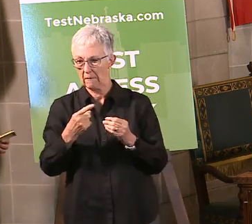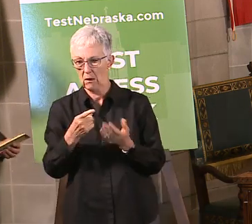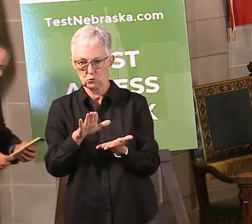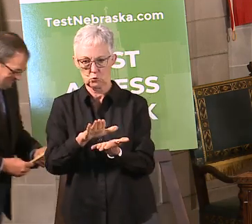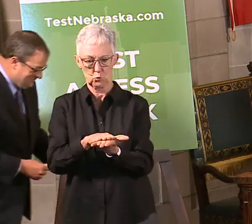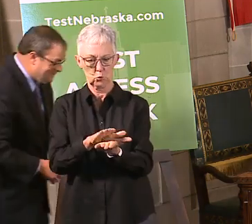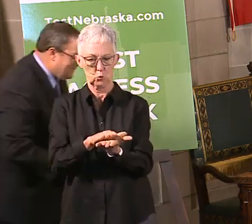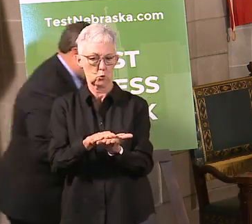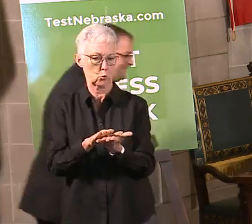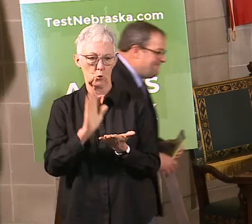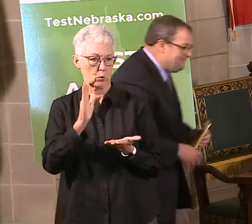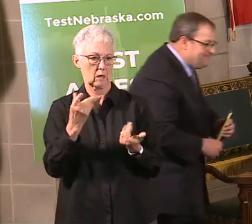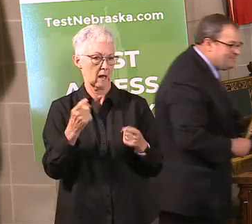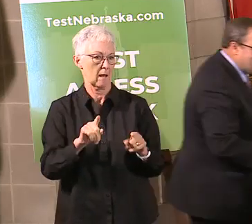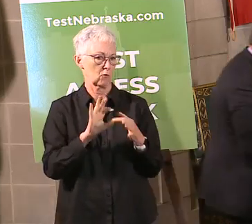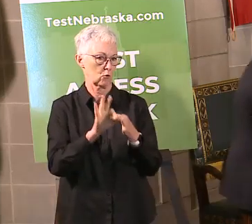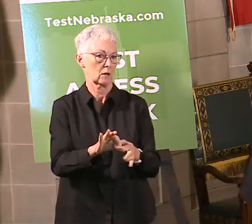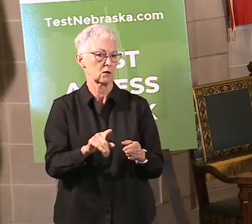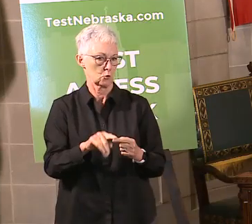that.